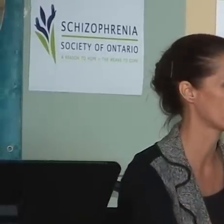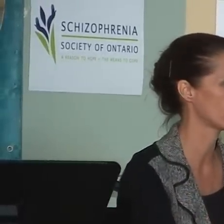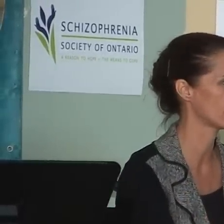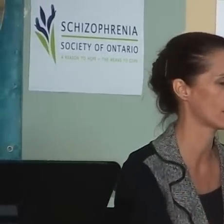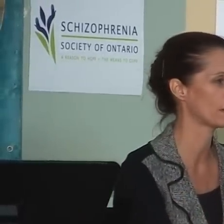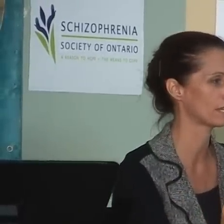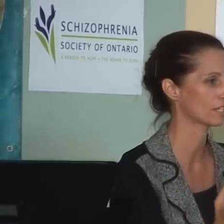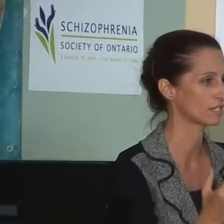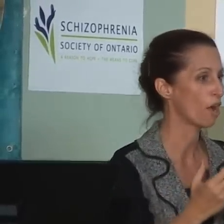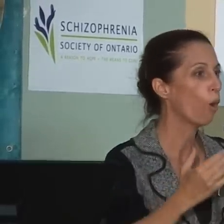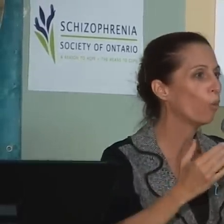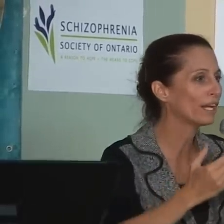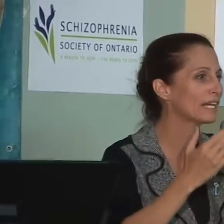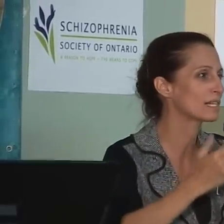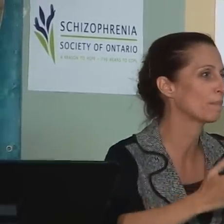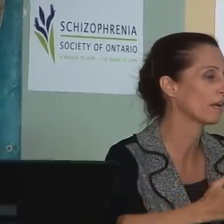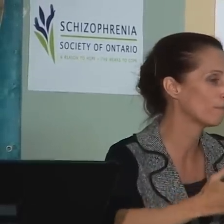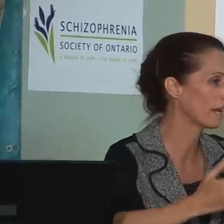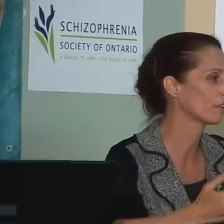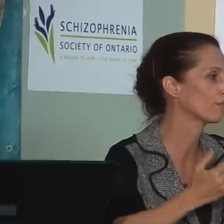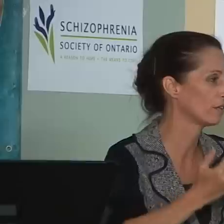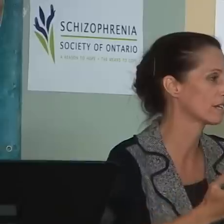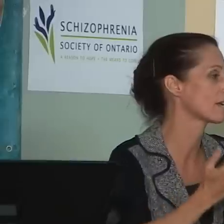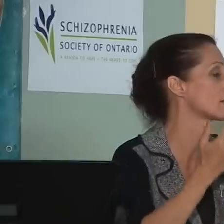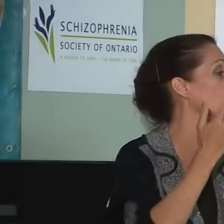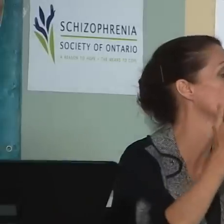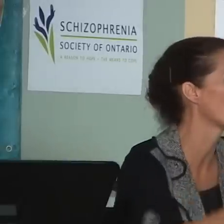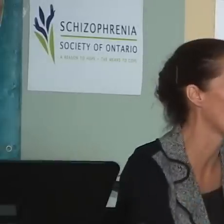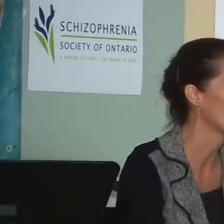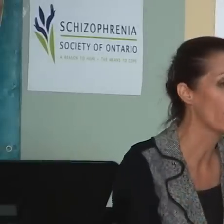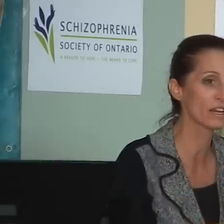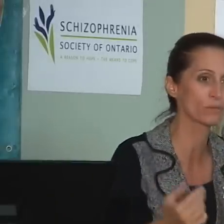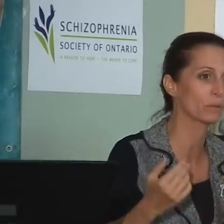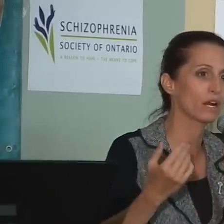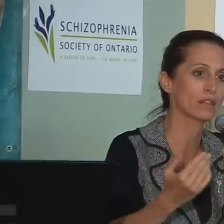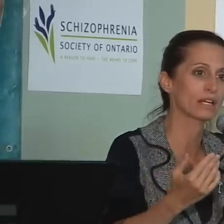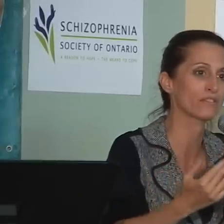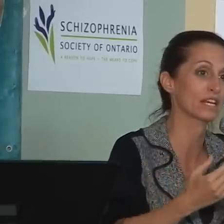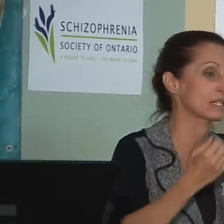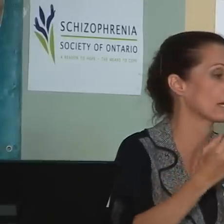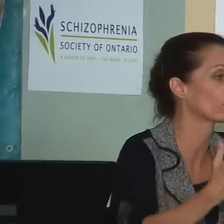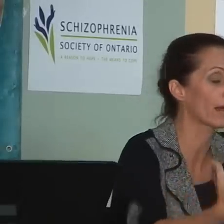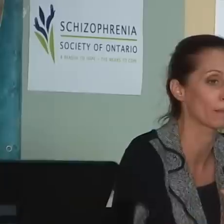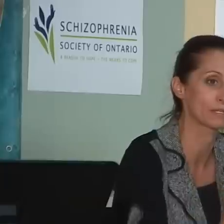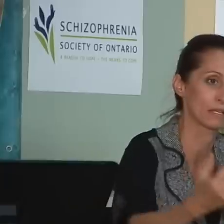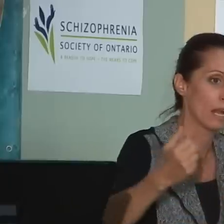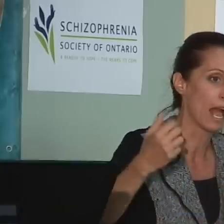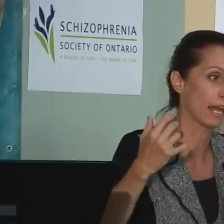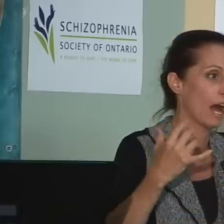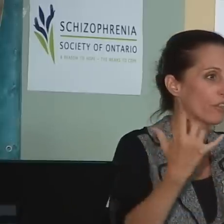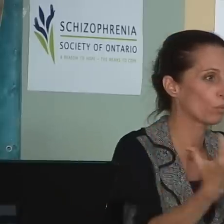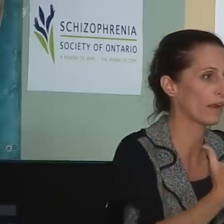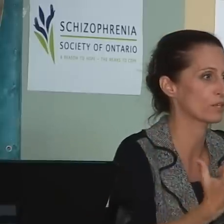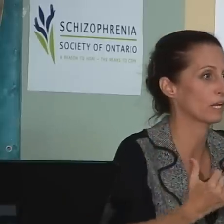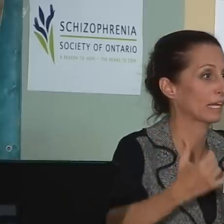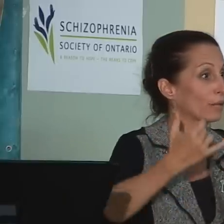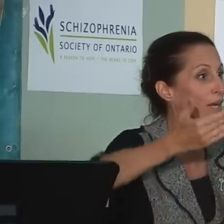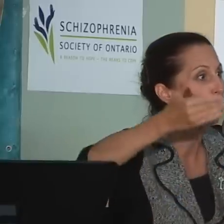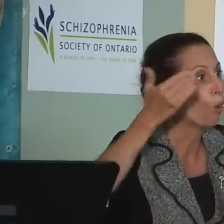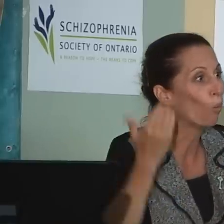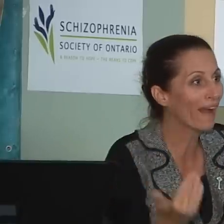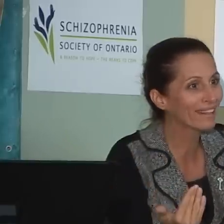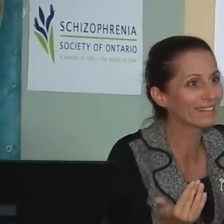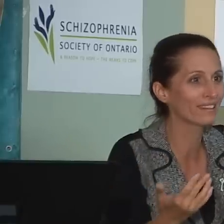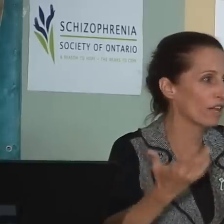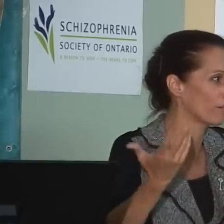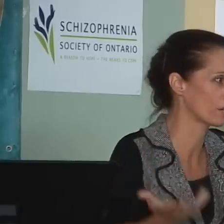reorganize the subway stations. We need to be making them fully accessible as well. That's where we've got to think of things like ramps and, and other ways we can